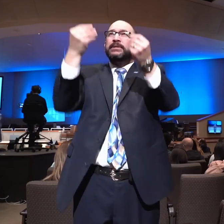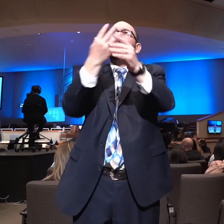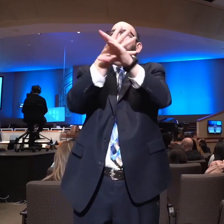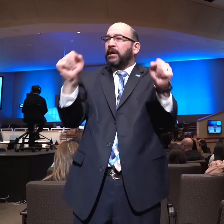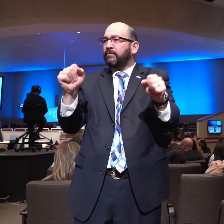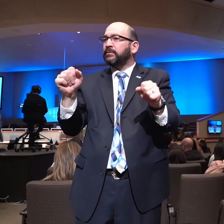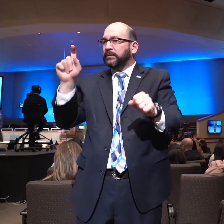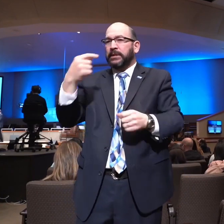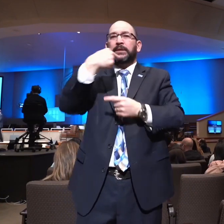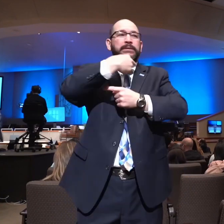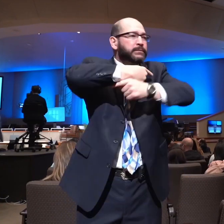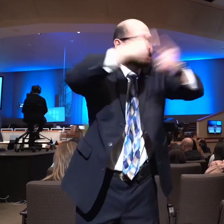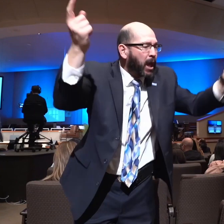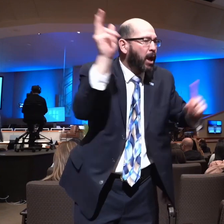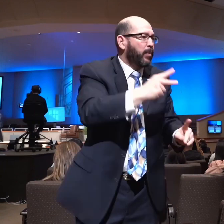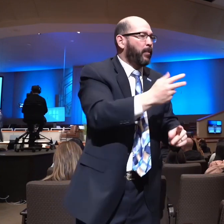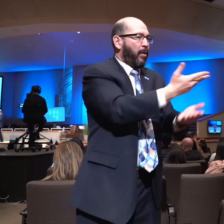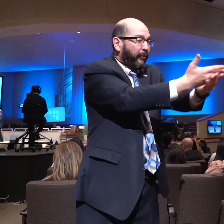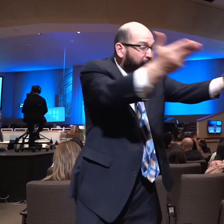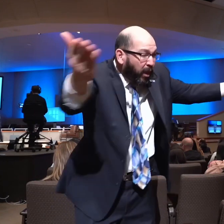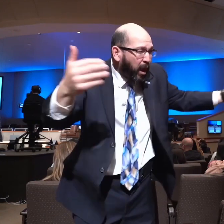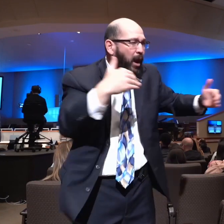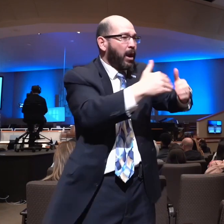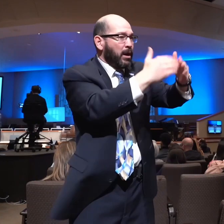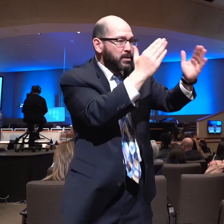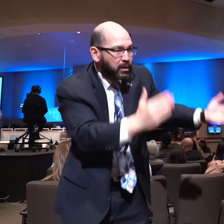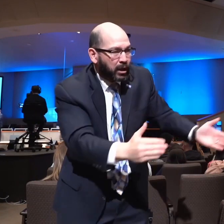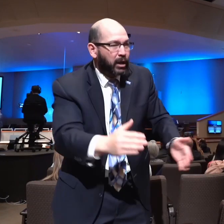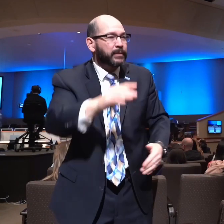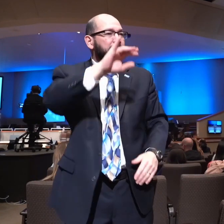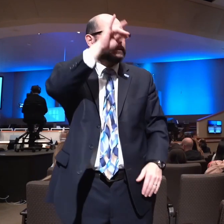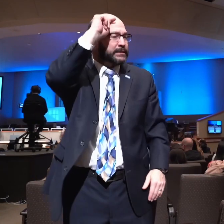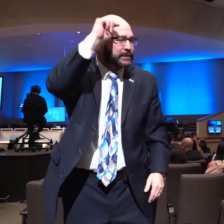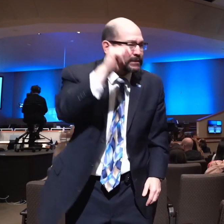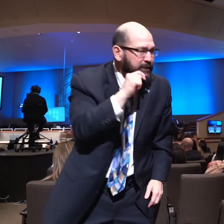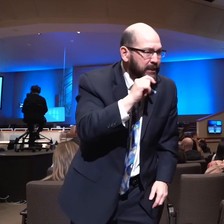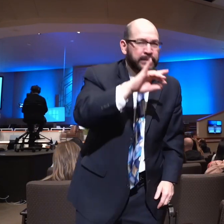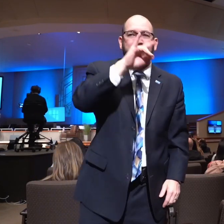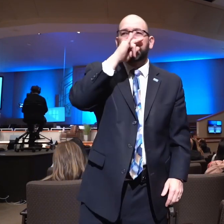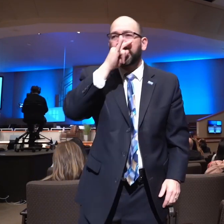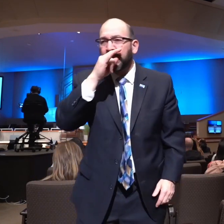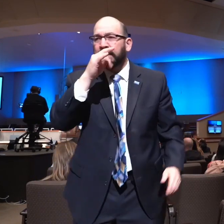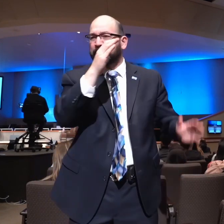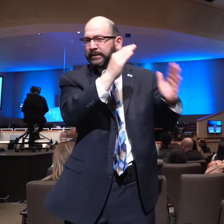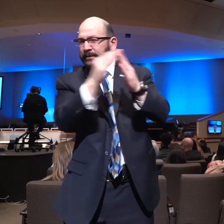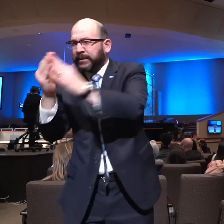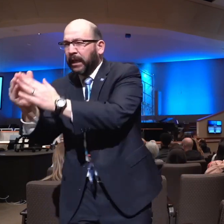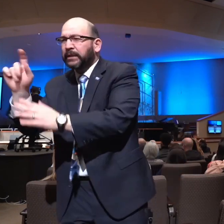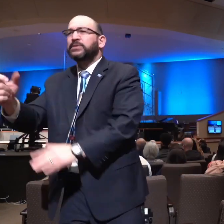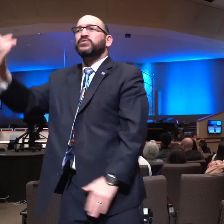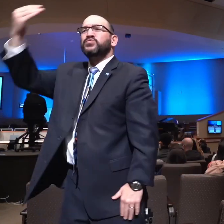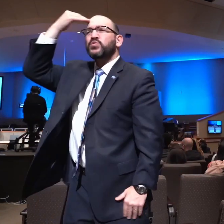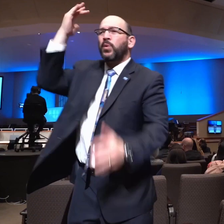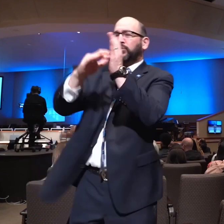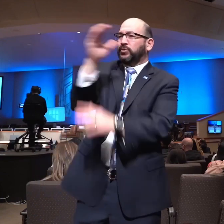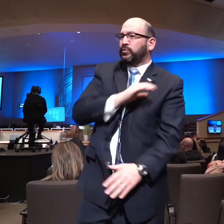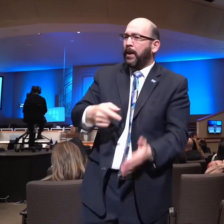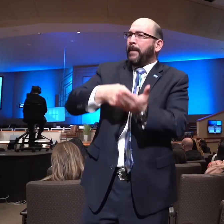The bus kids need to know it. The juniors need to know it. The teenagers need to know it. This community needs to know that Jesus Christ paid the ransom